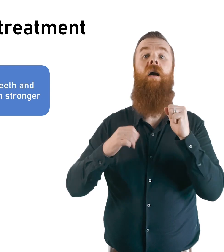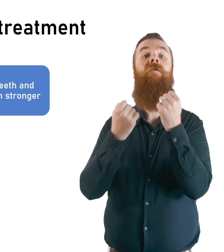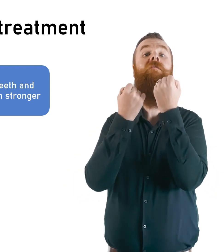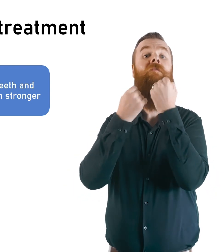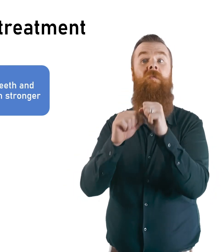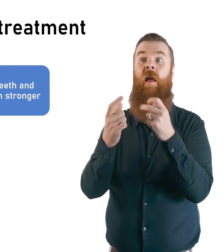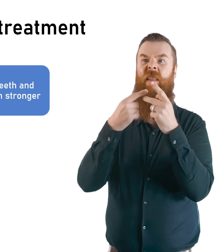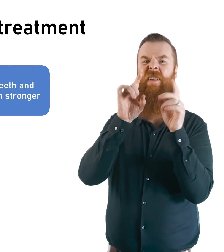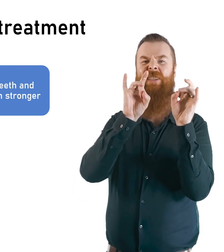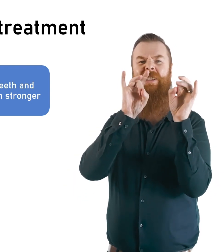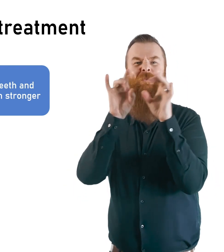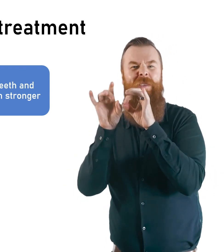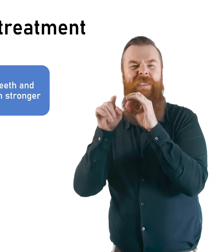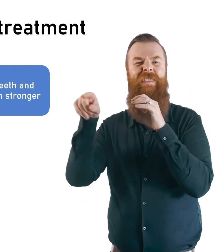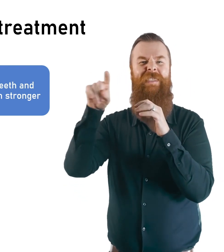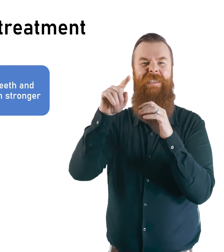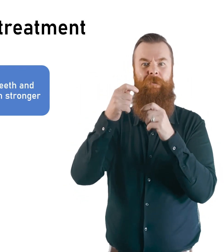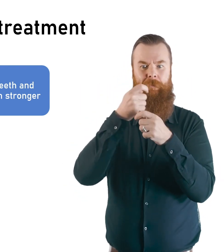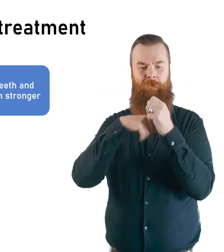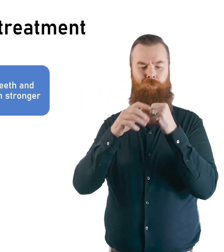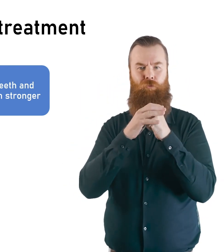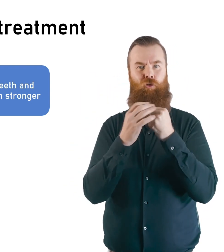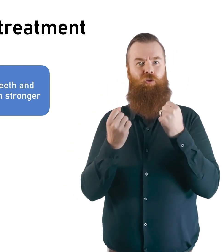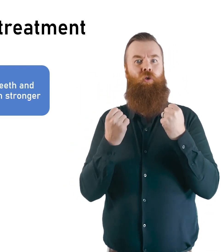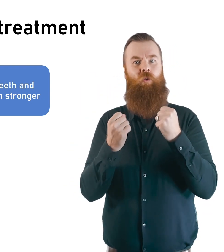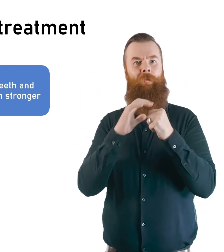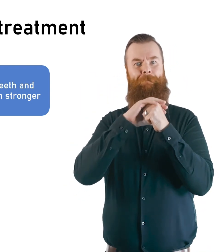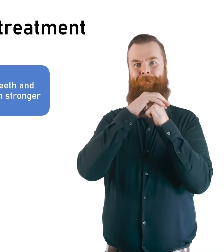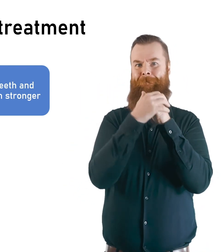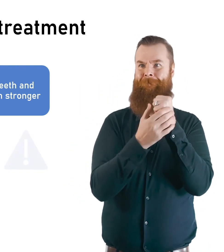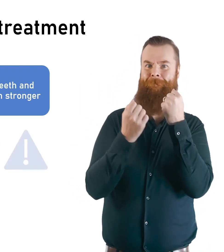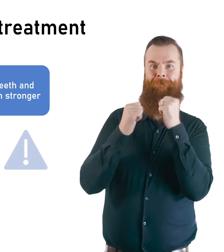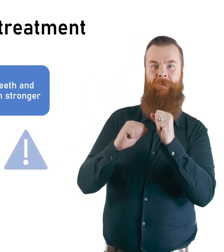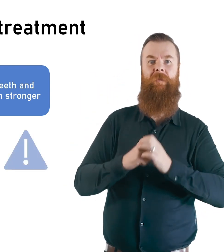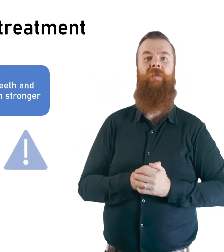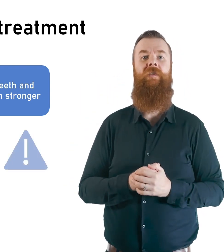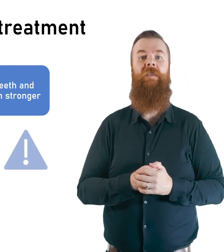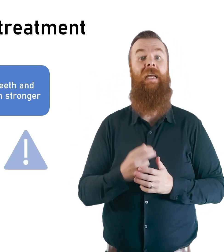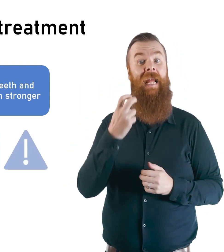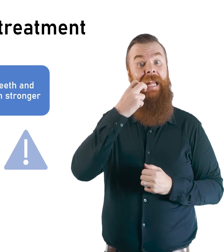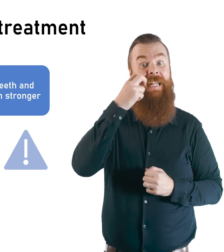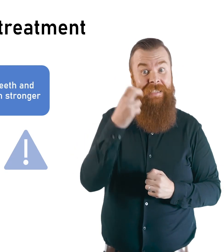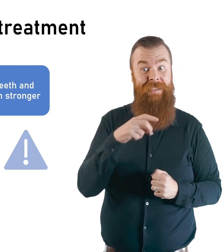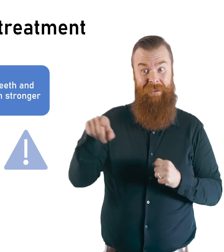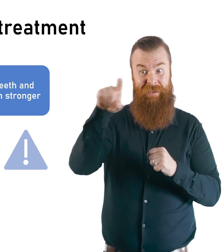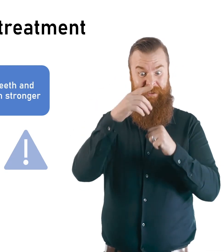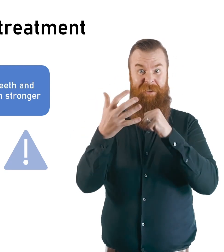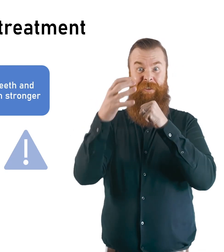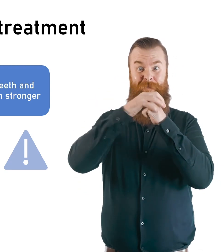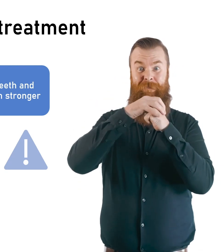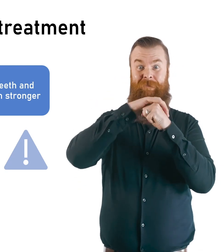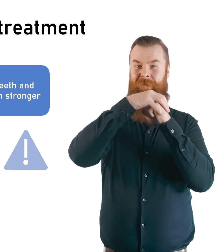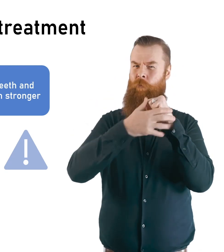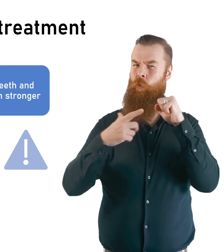A dentist can put a fluoride treatment on the teeth that are at risk of getting tooth decay or white spots.